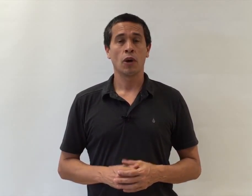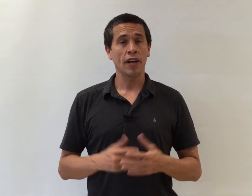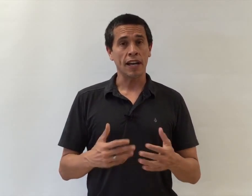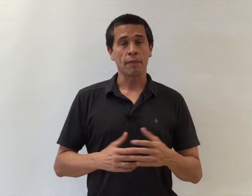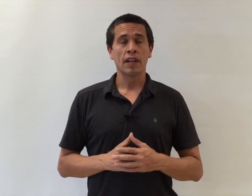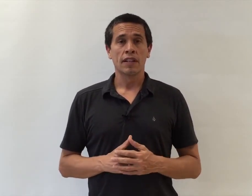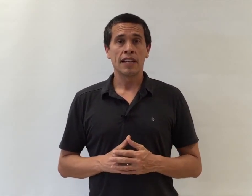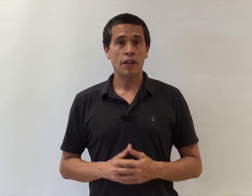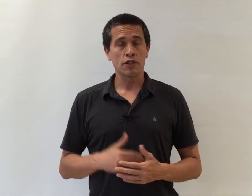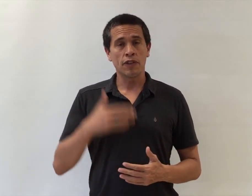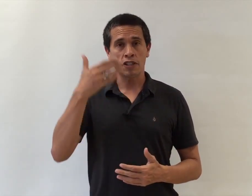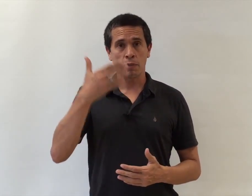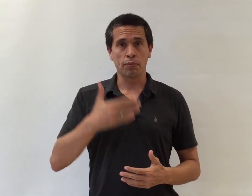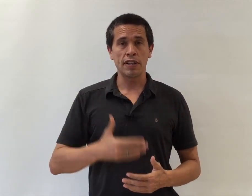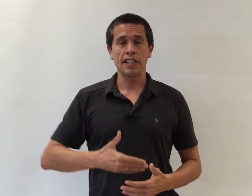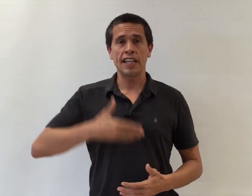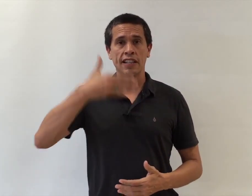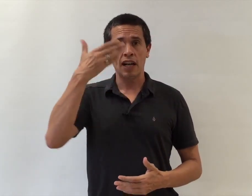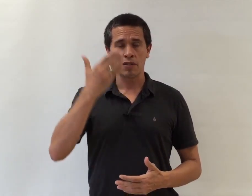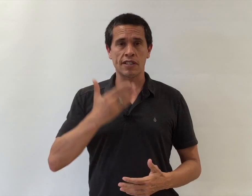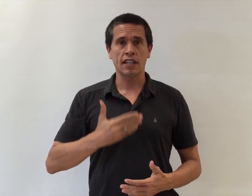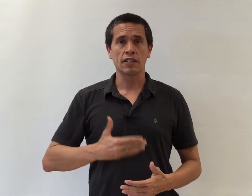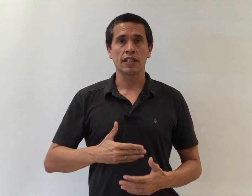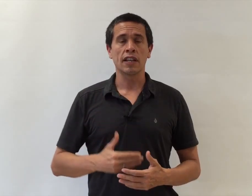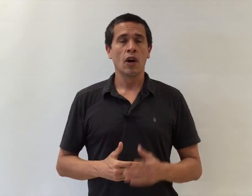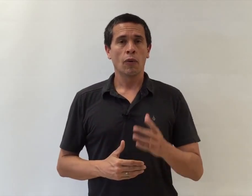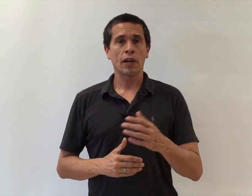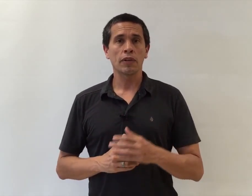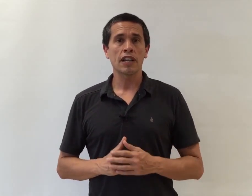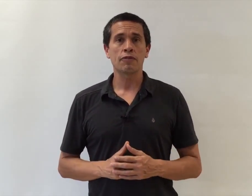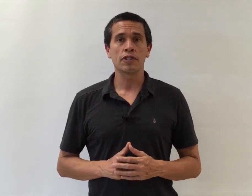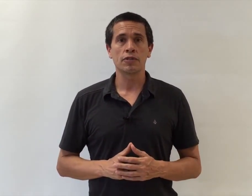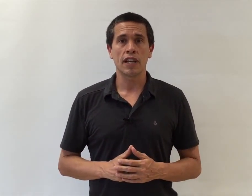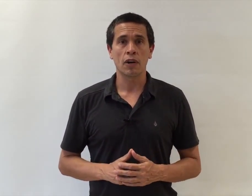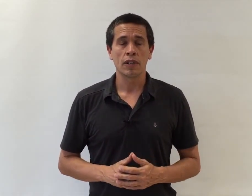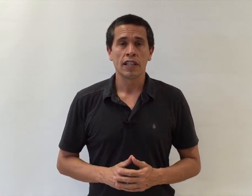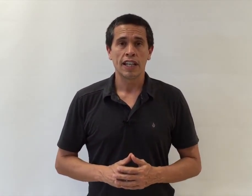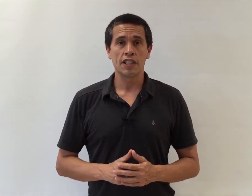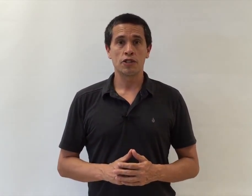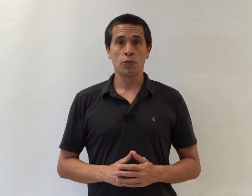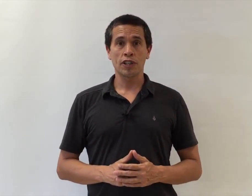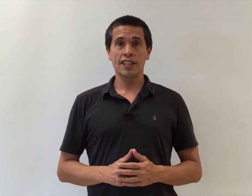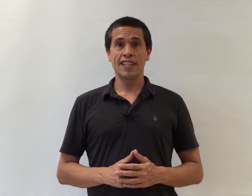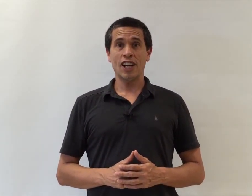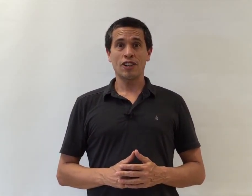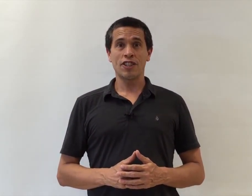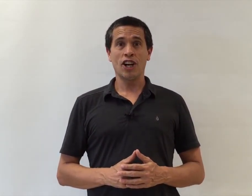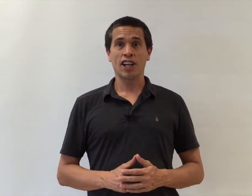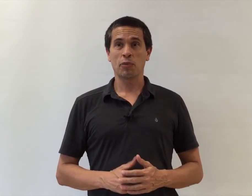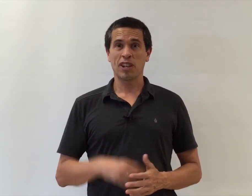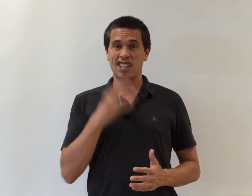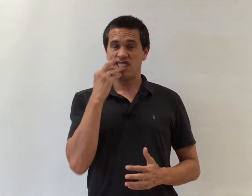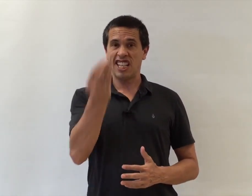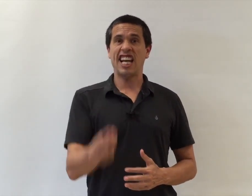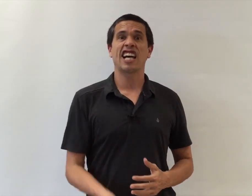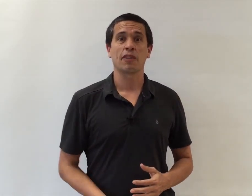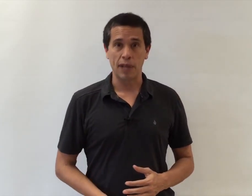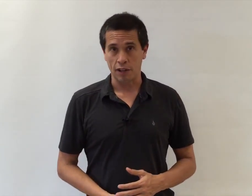Okay. Now that you've got your breathing in and out silently, what I would like for to do now is we're going to get our tongue and we're going to stick it out of our mouth.